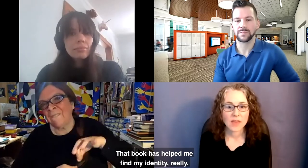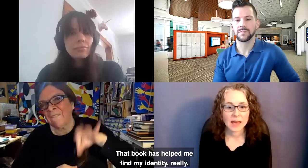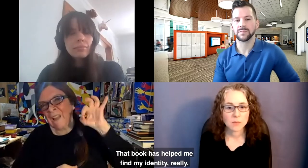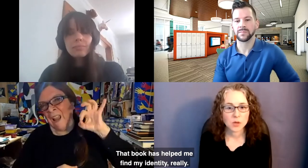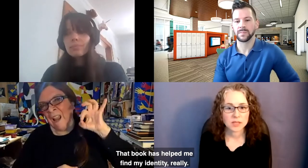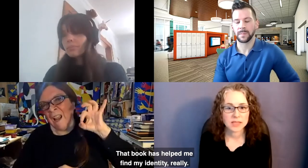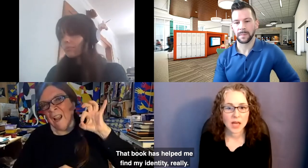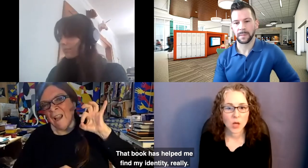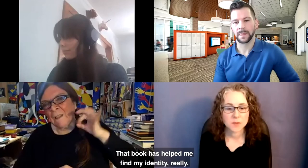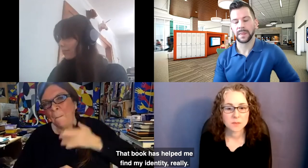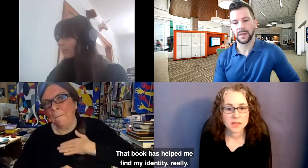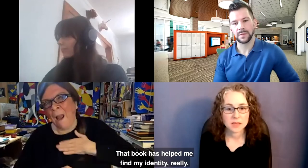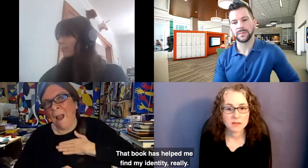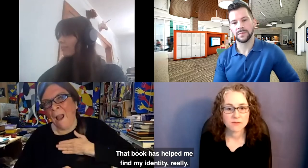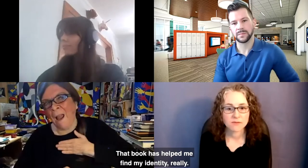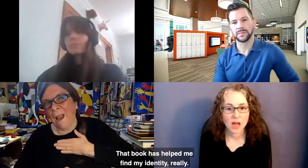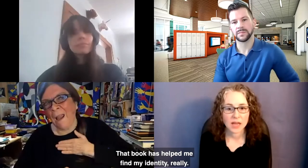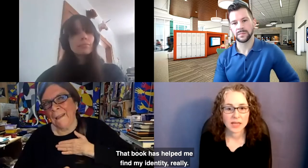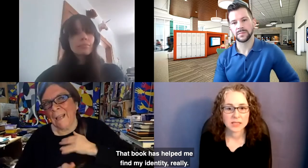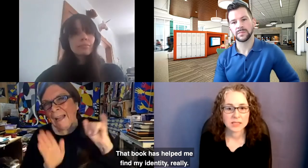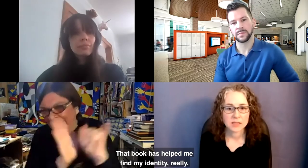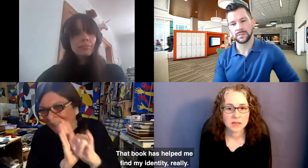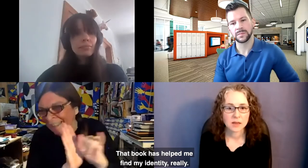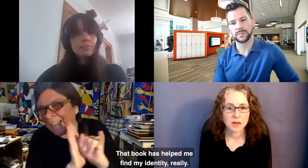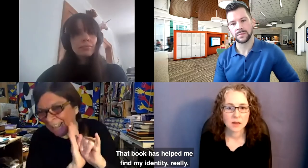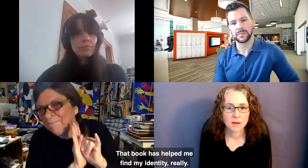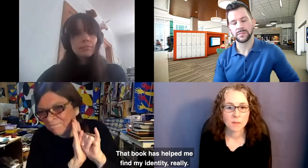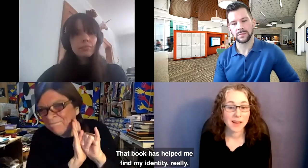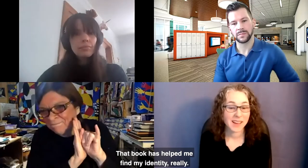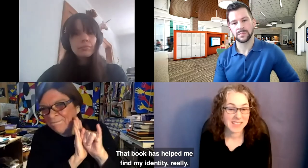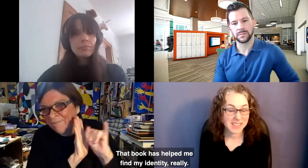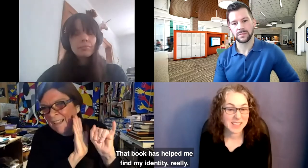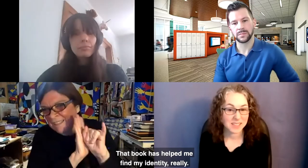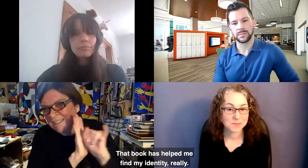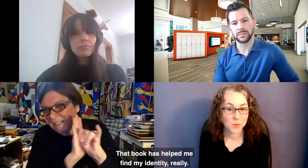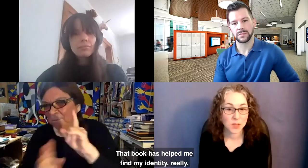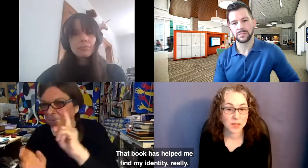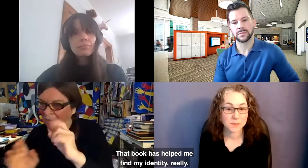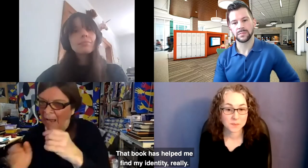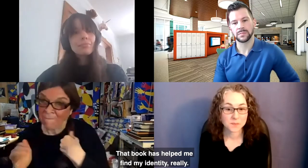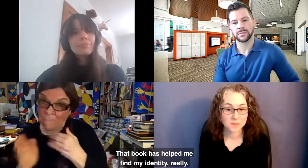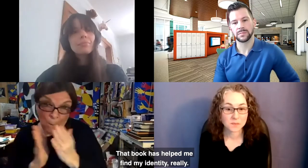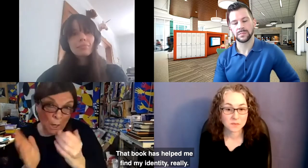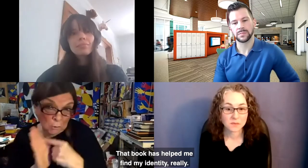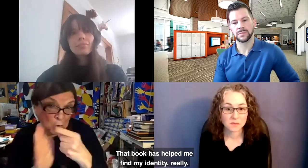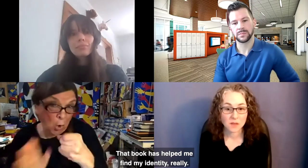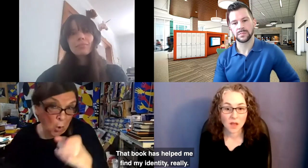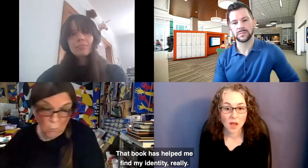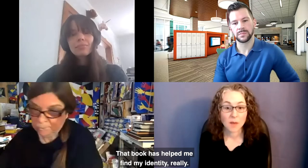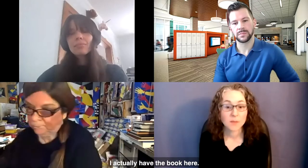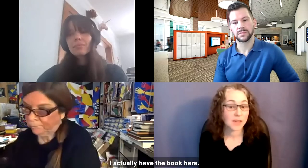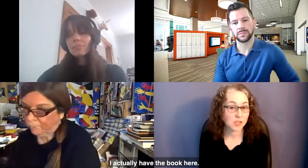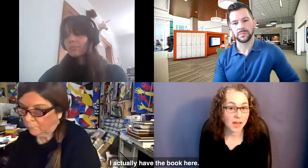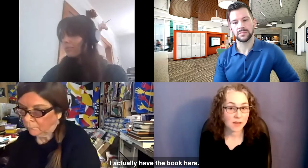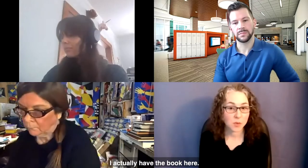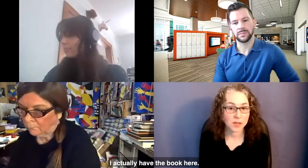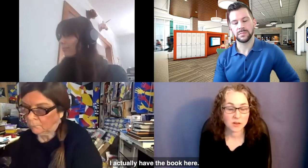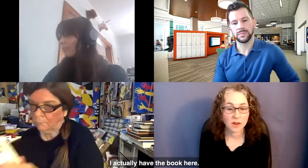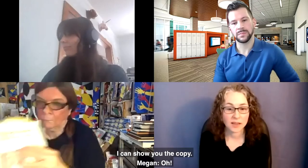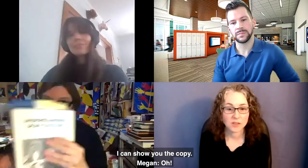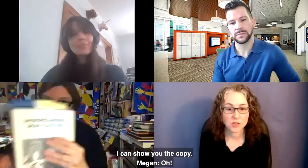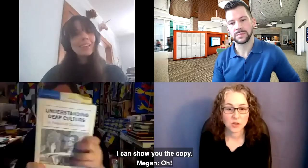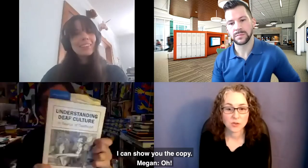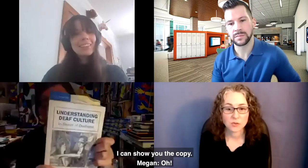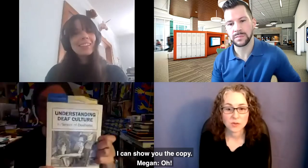That book has helped me find my identity, really. I actually have a book